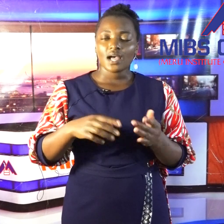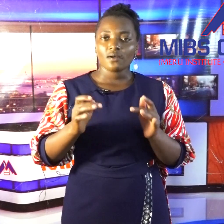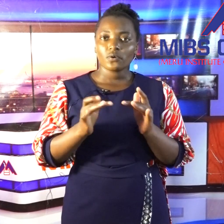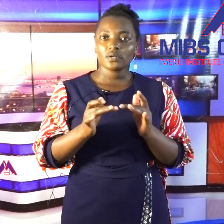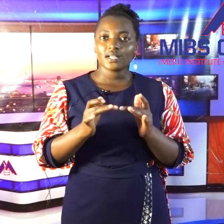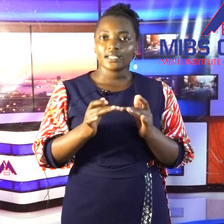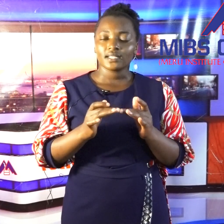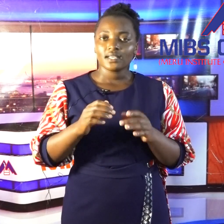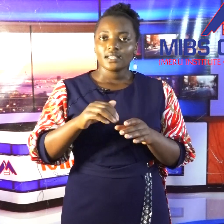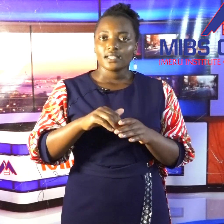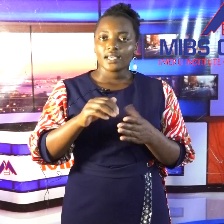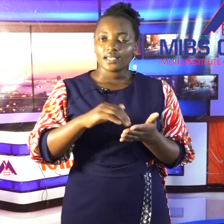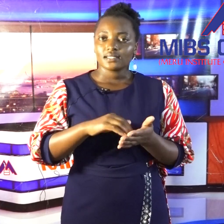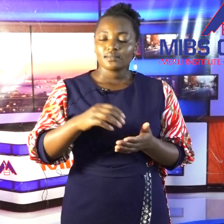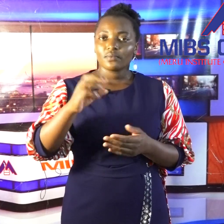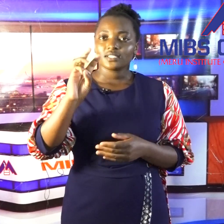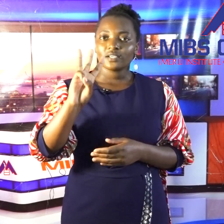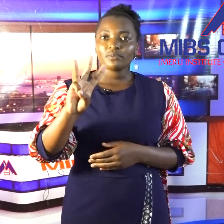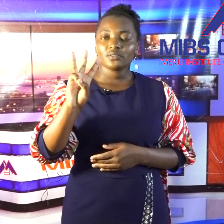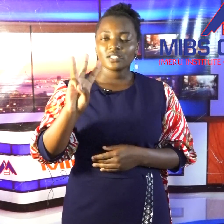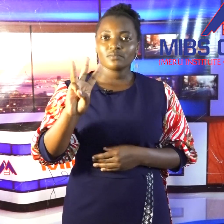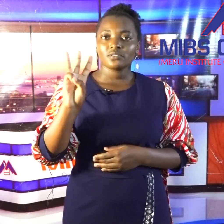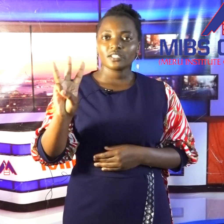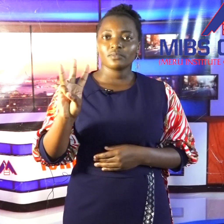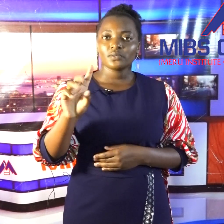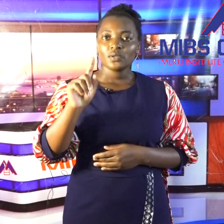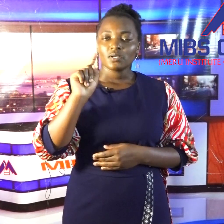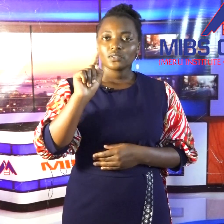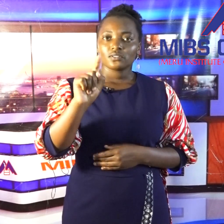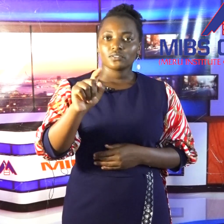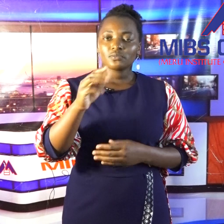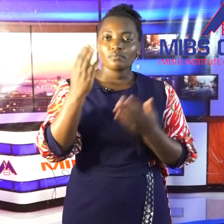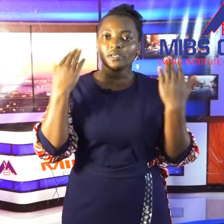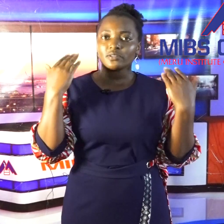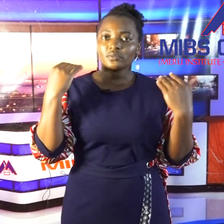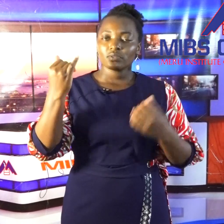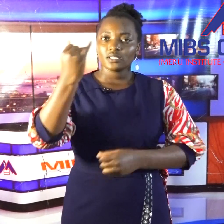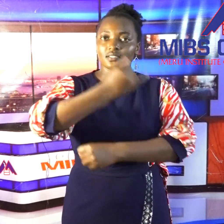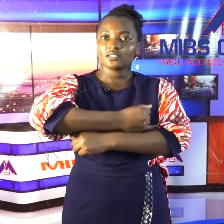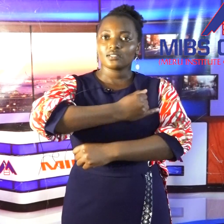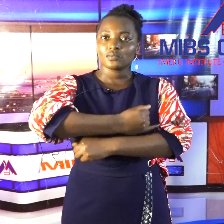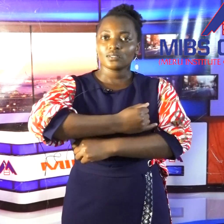online at www.meruinstitute